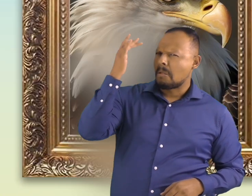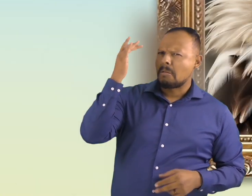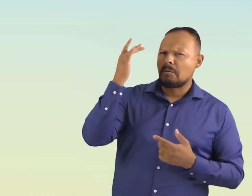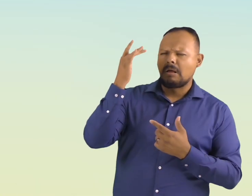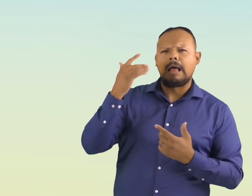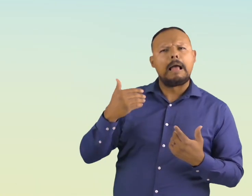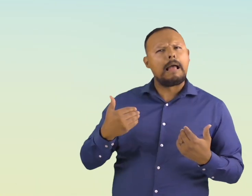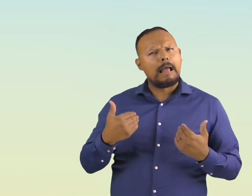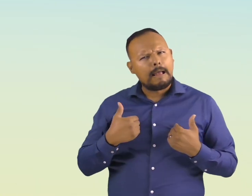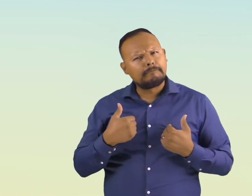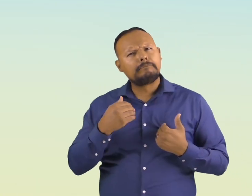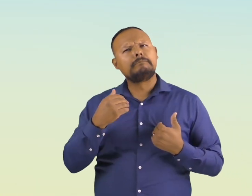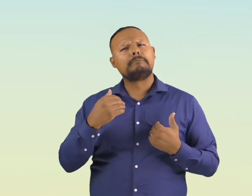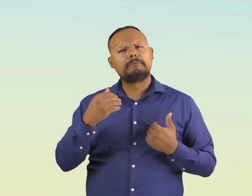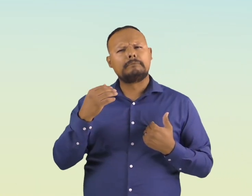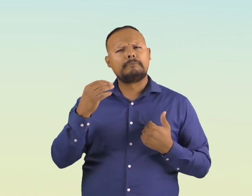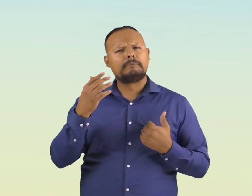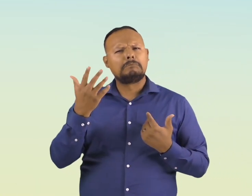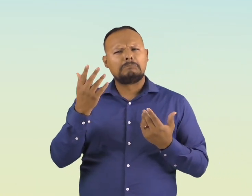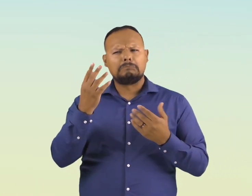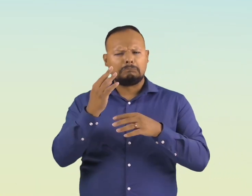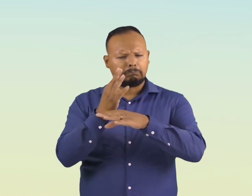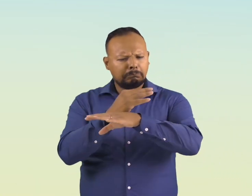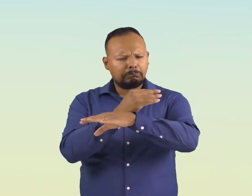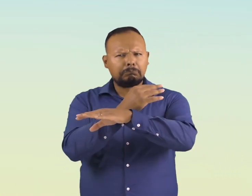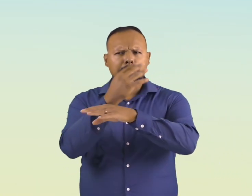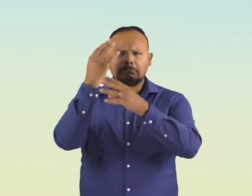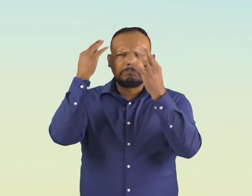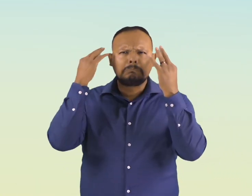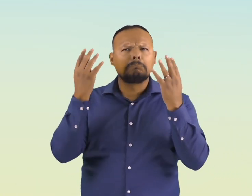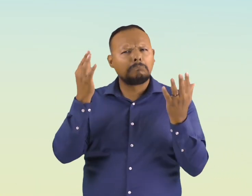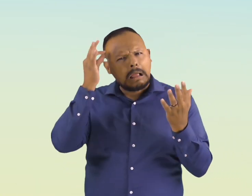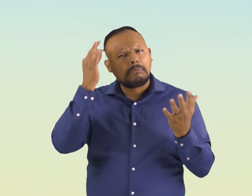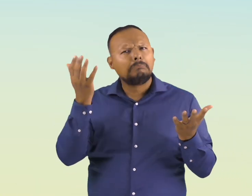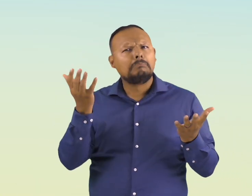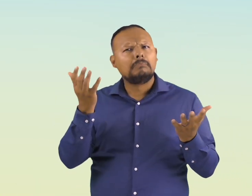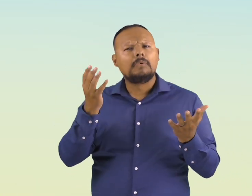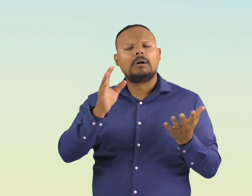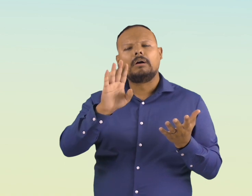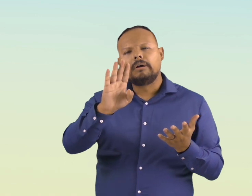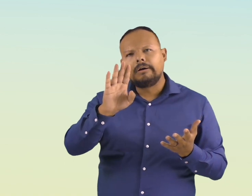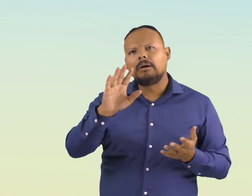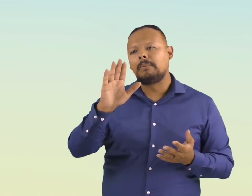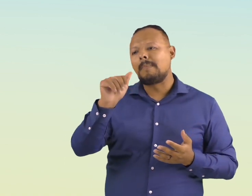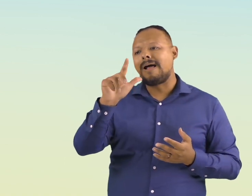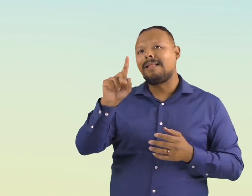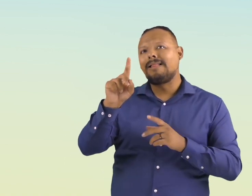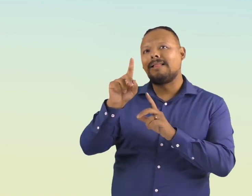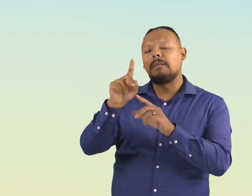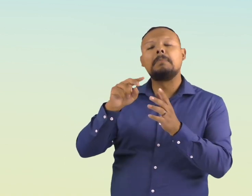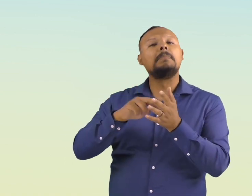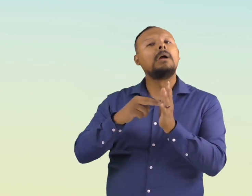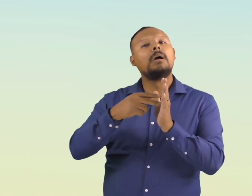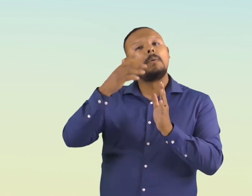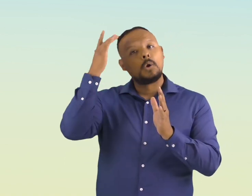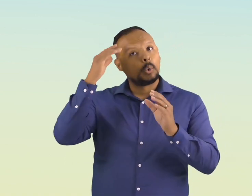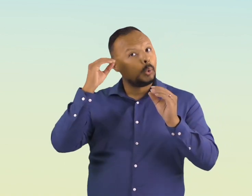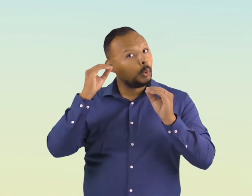In this case, the word bald does not mean without any hair or feathers on the